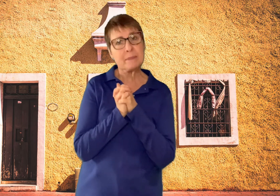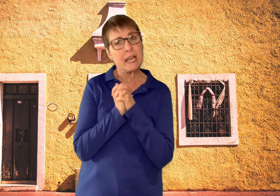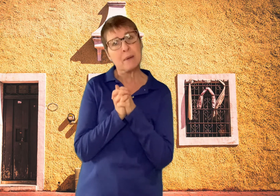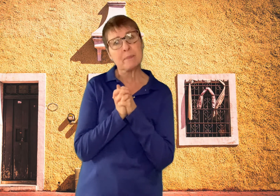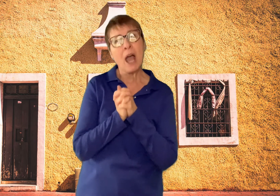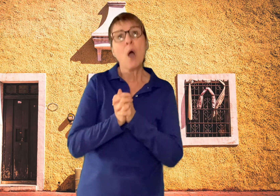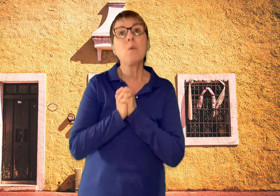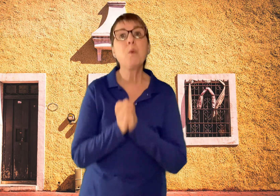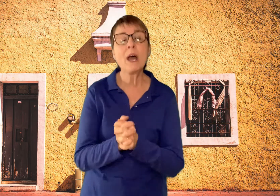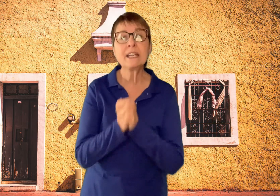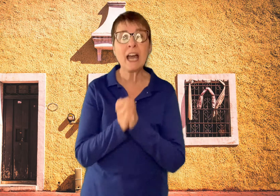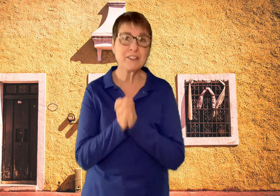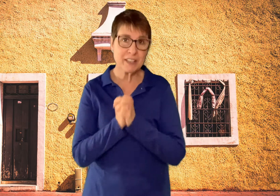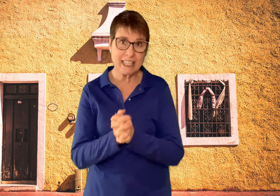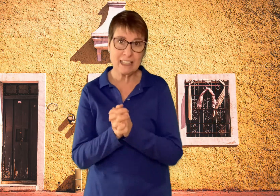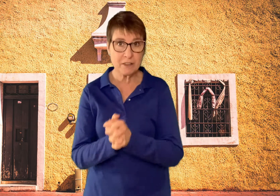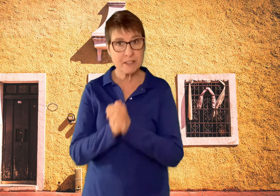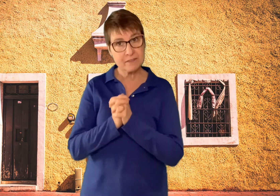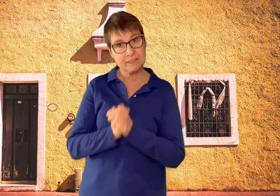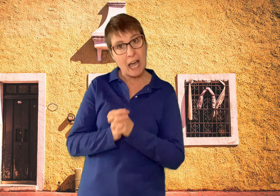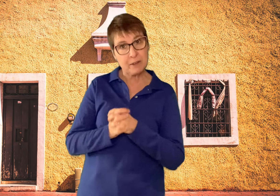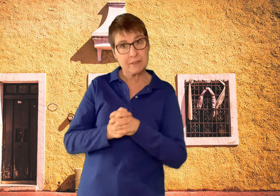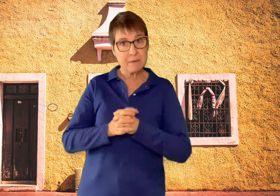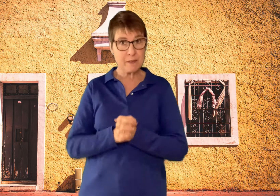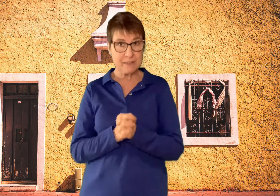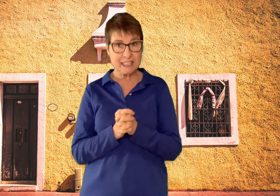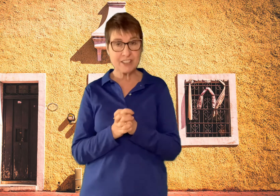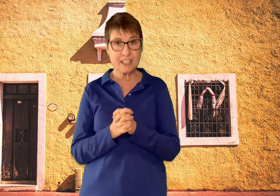up 100 kilos of flour from the village today?